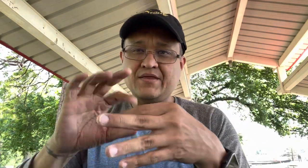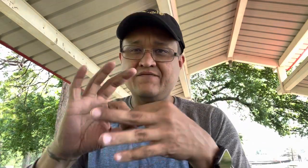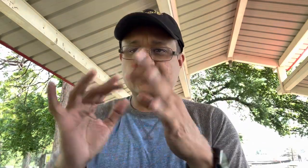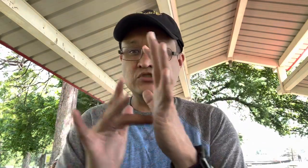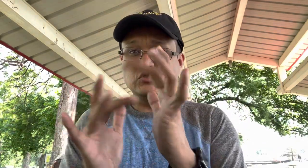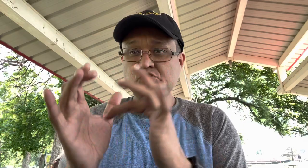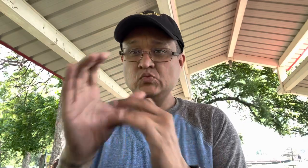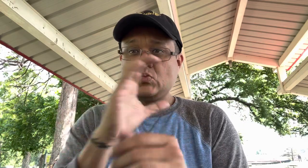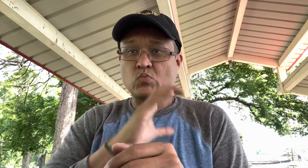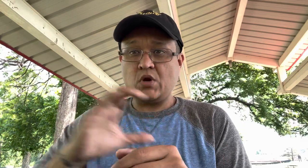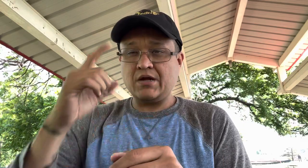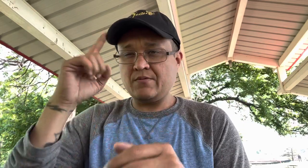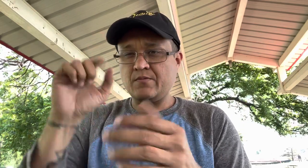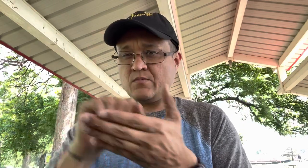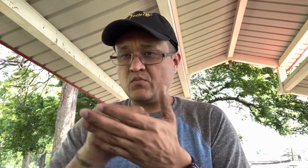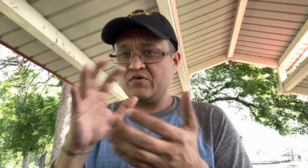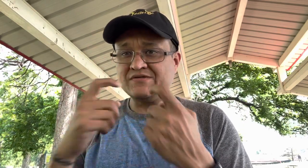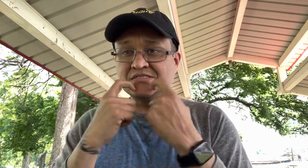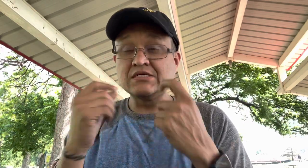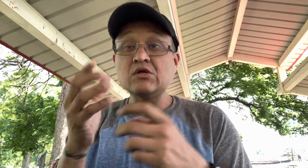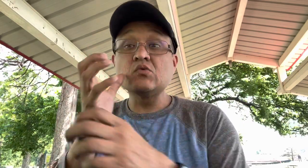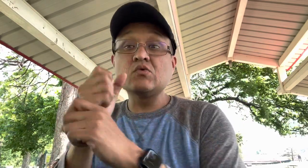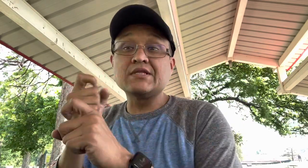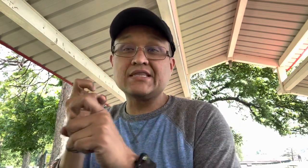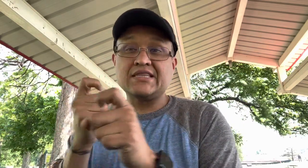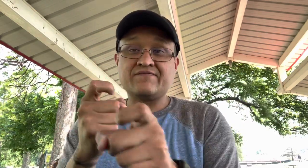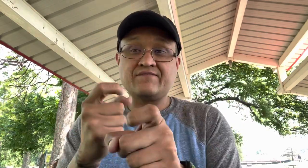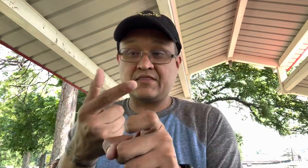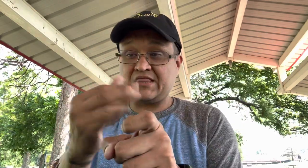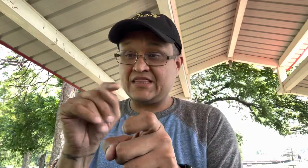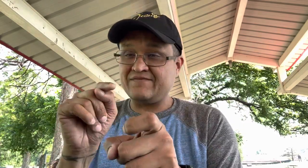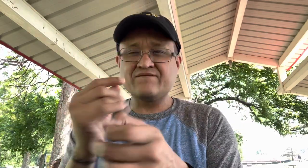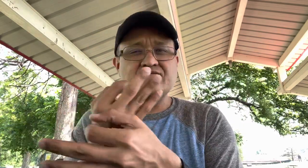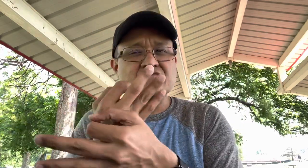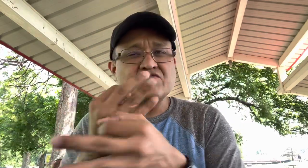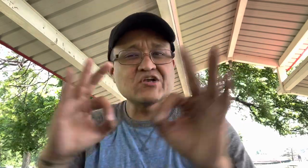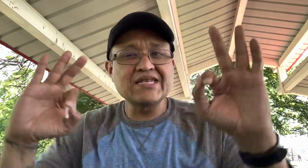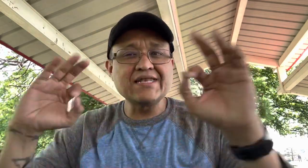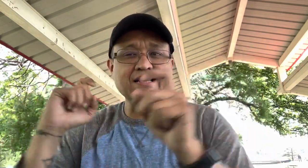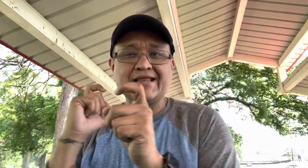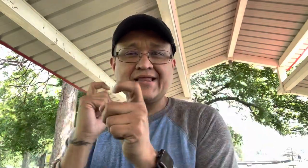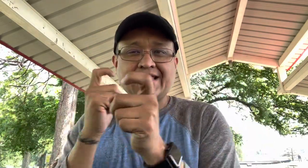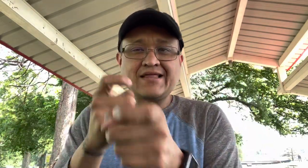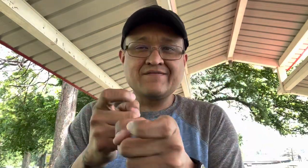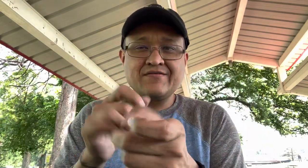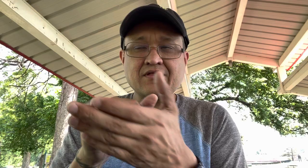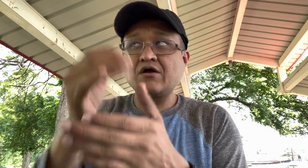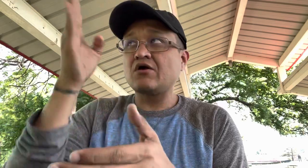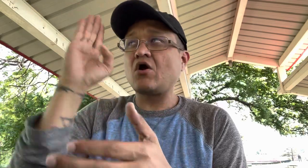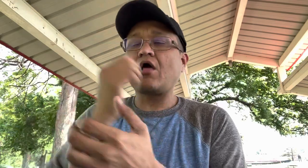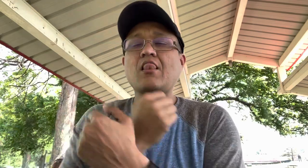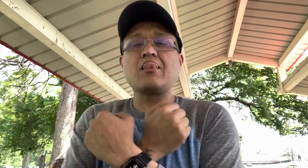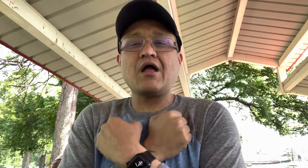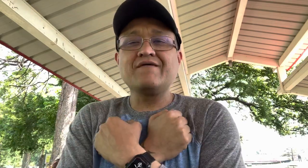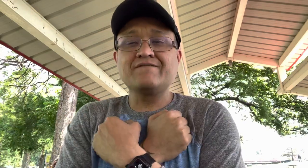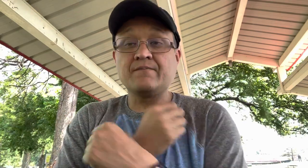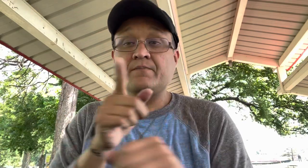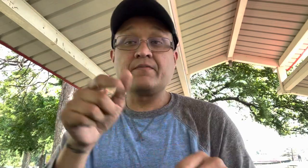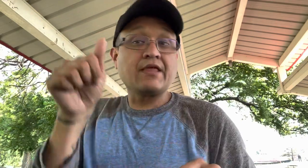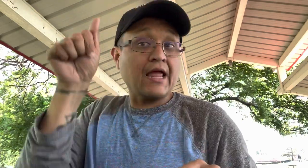repentance baptism in the name of Jesus Christ for the remission of your sins and he gives us the gift again that gift means